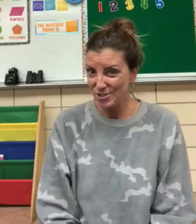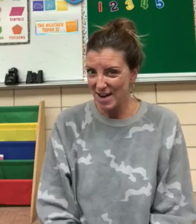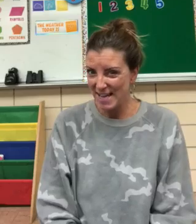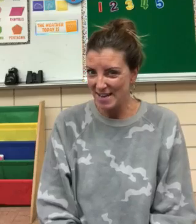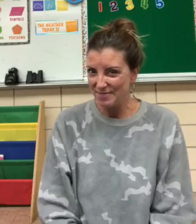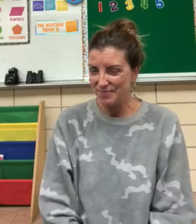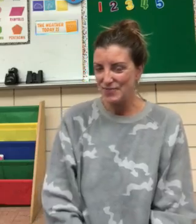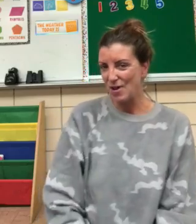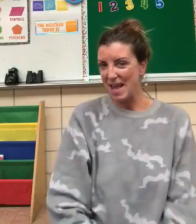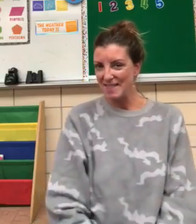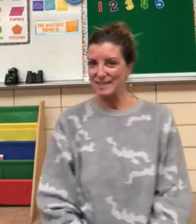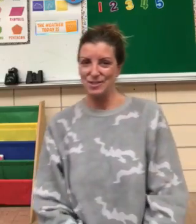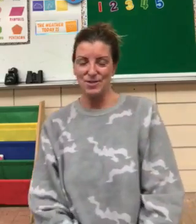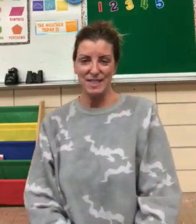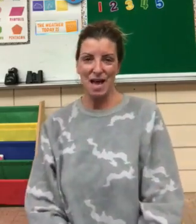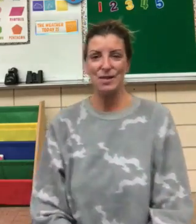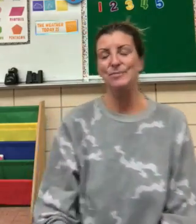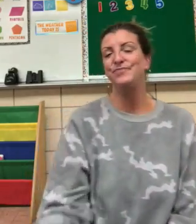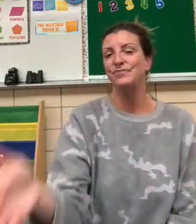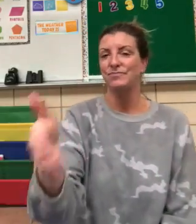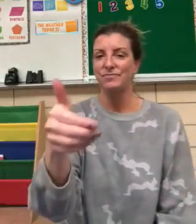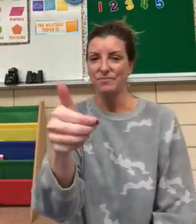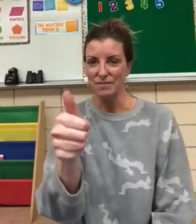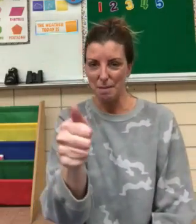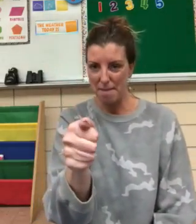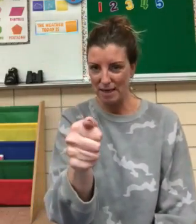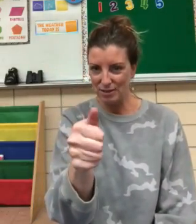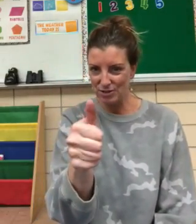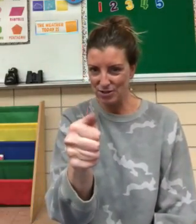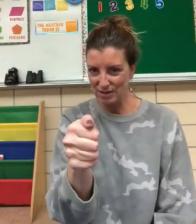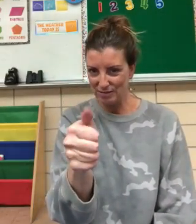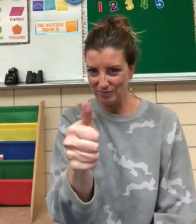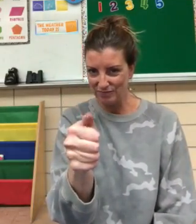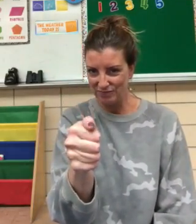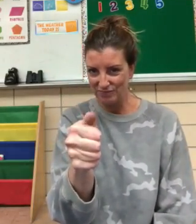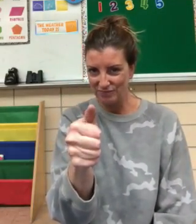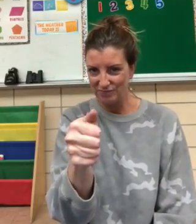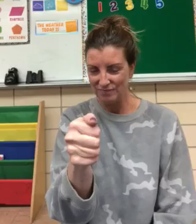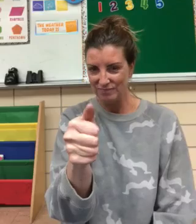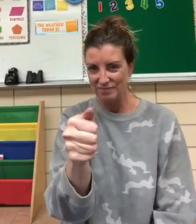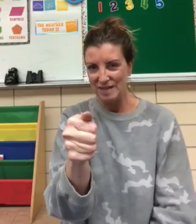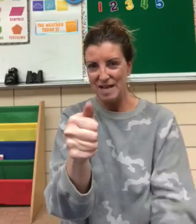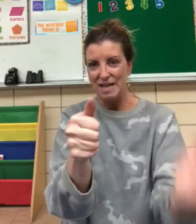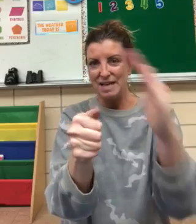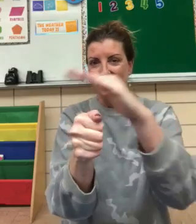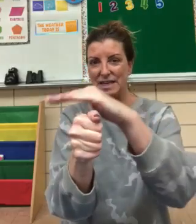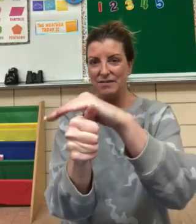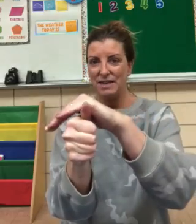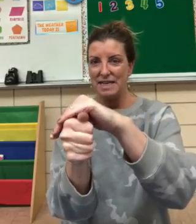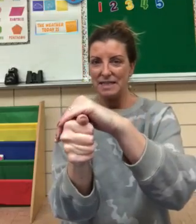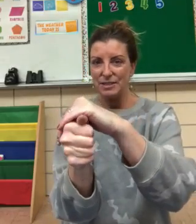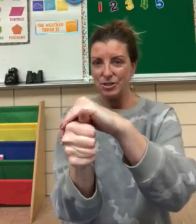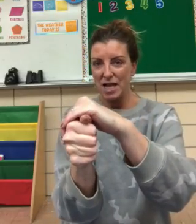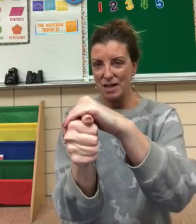try it again? Okay, let's do it together. Make your turtle. Give it its shell.